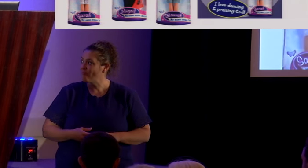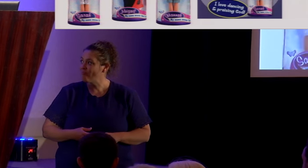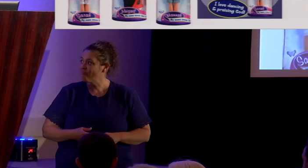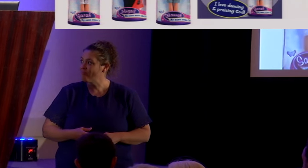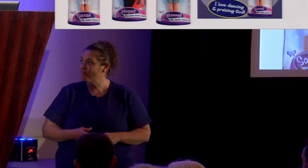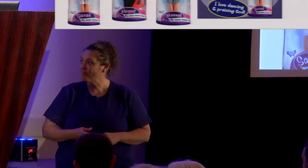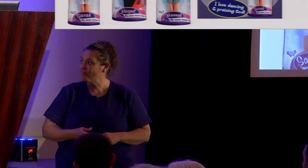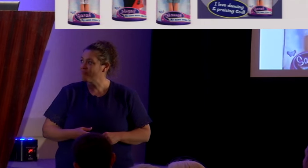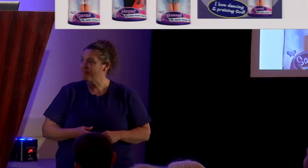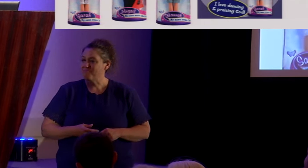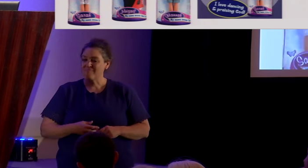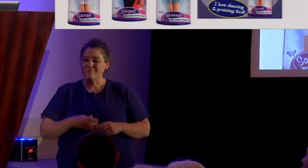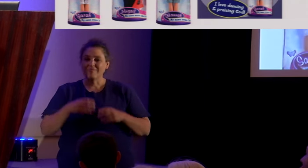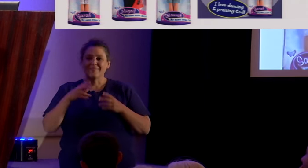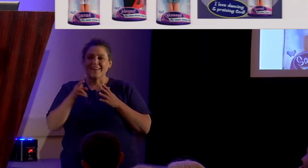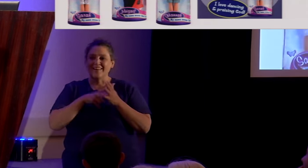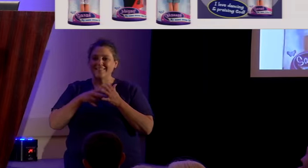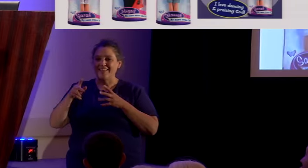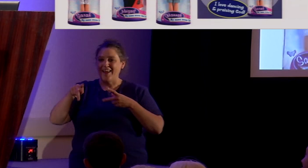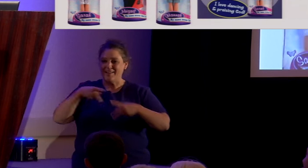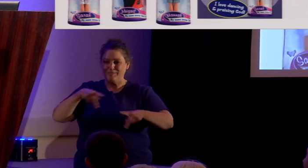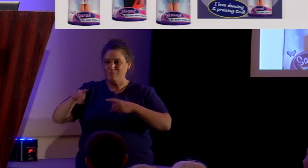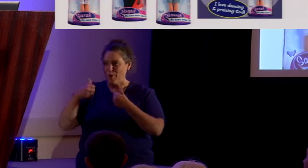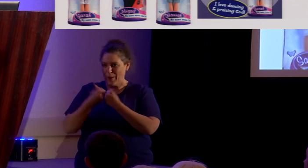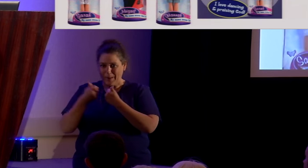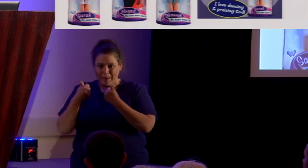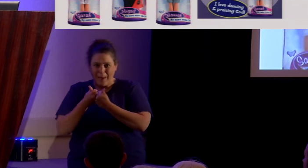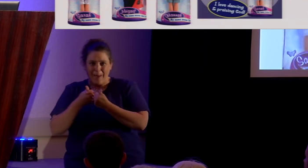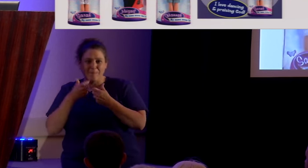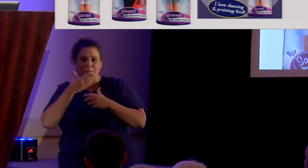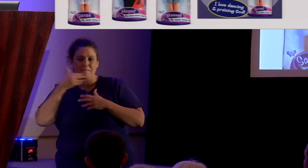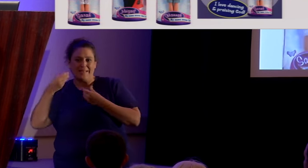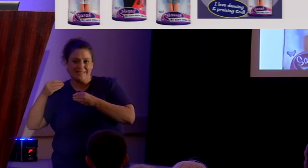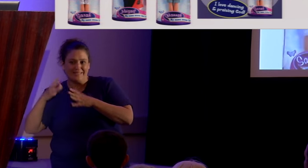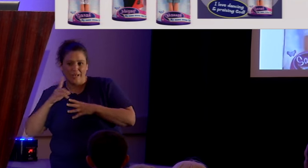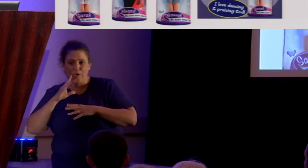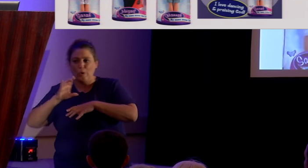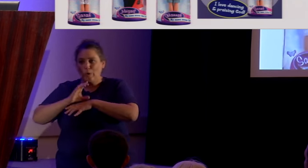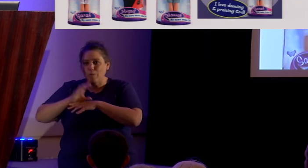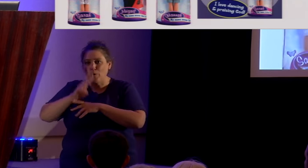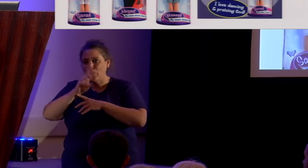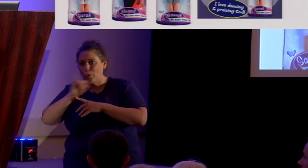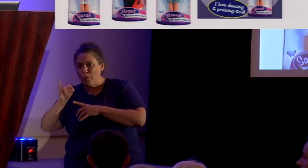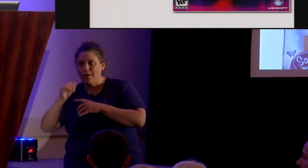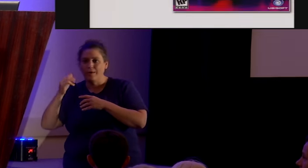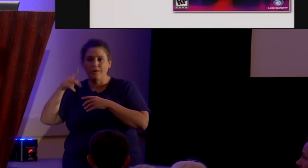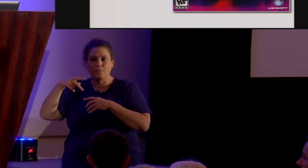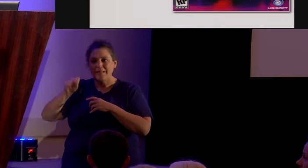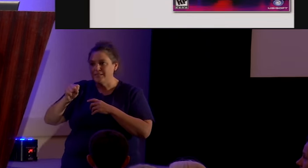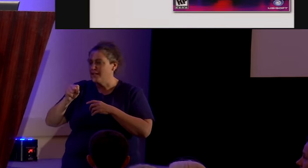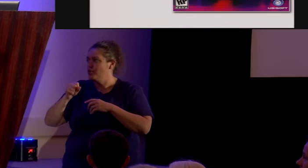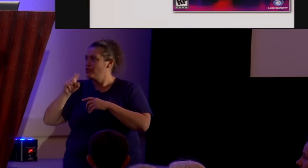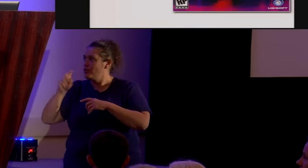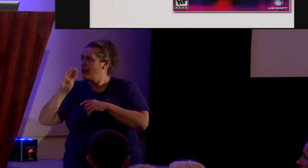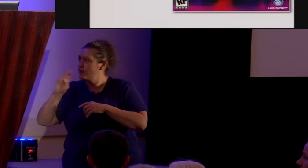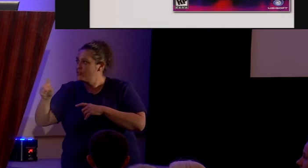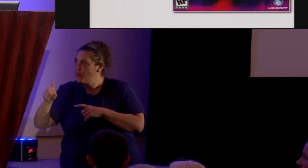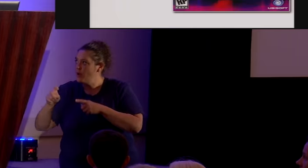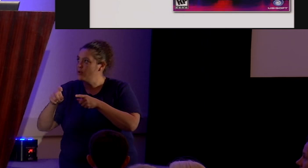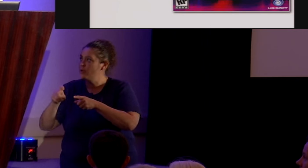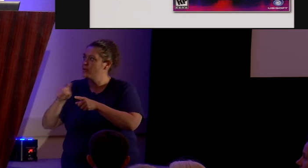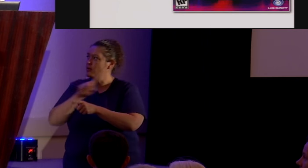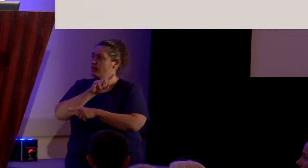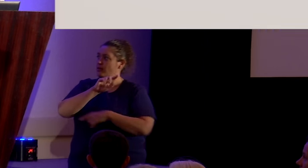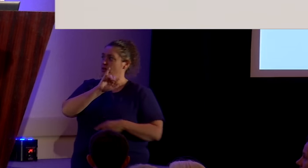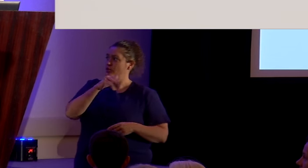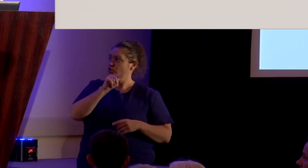Dance party games. Huge bestsellers on computers and Wii and PlayStation and Xbox. Here's one, Just Dance